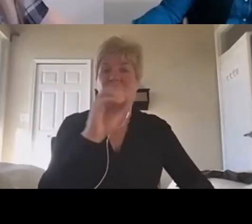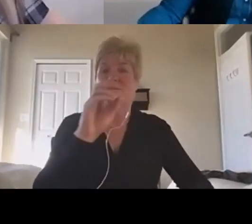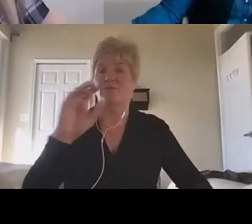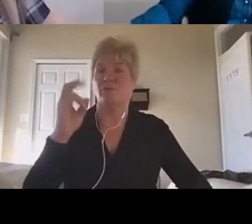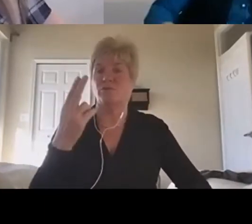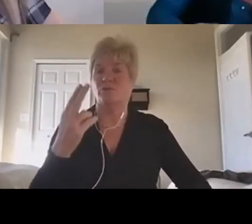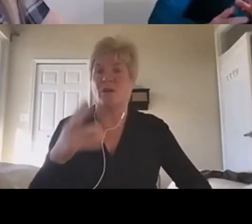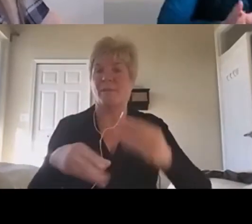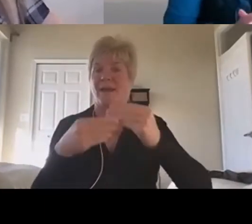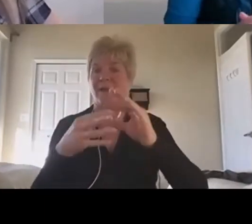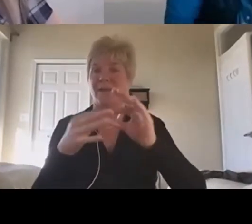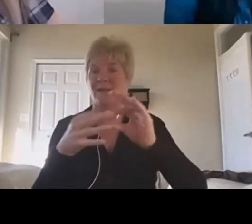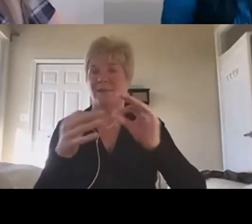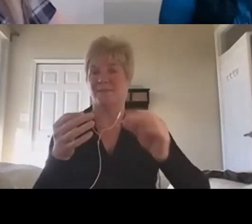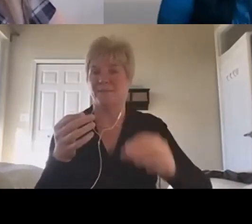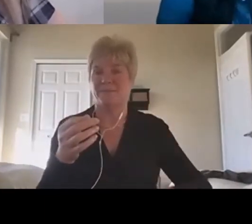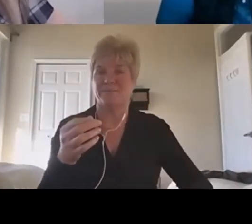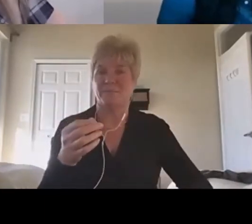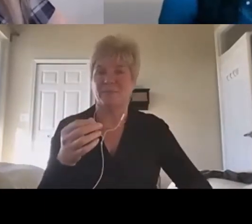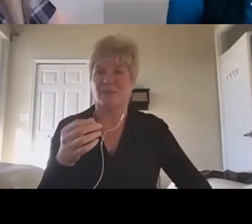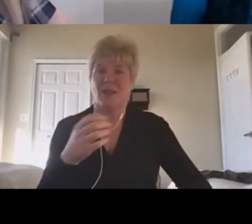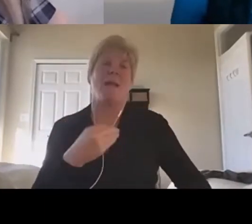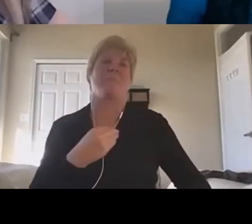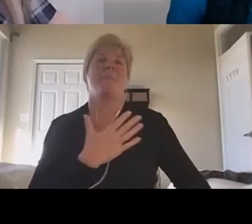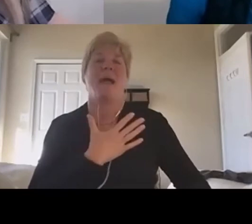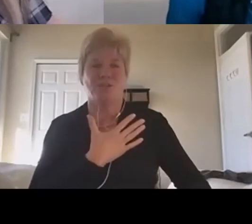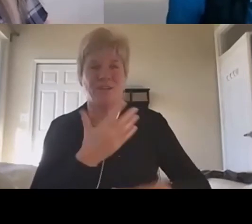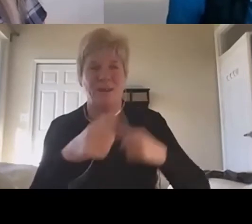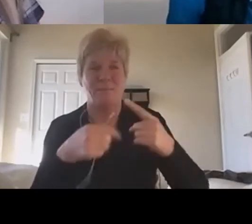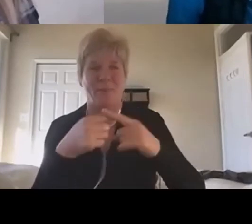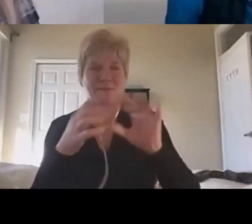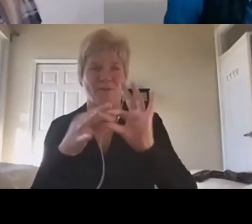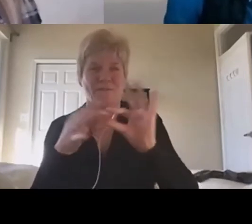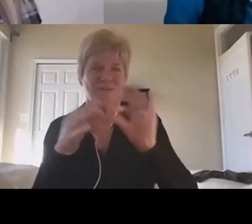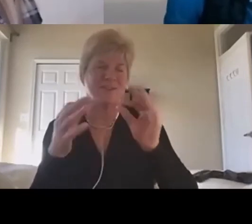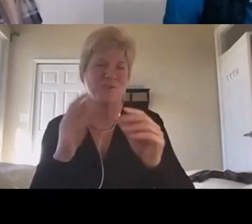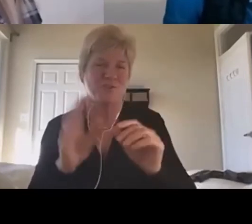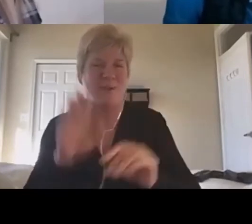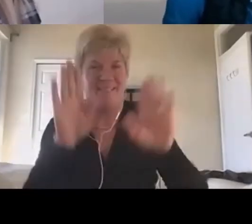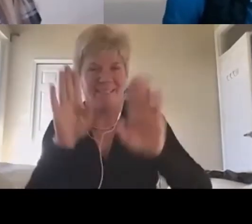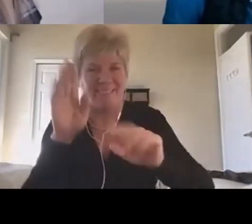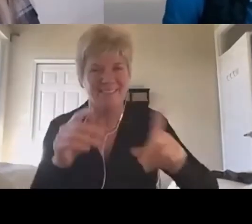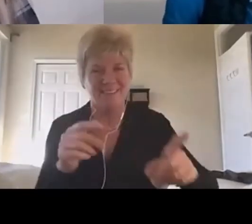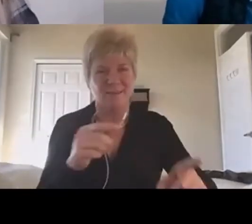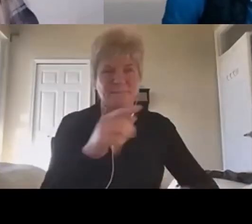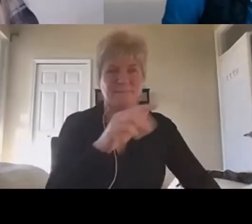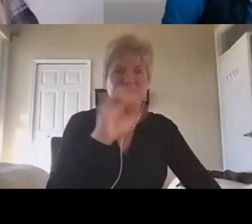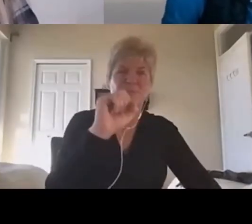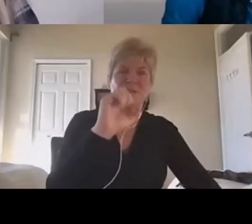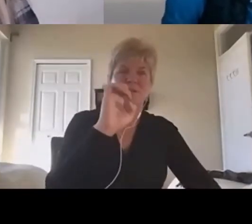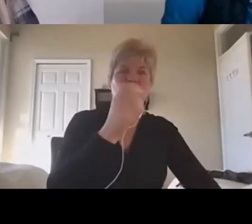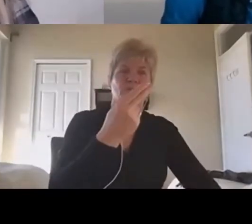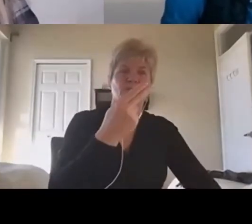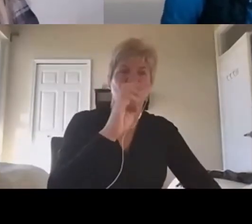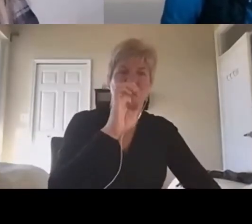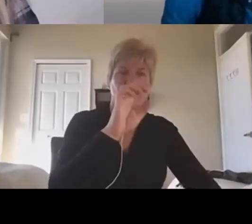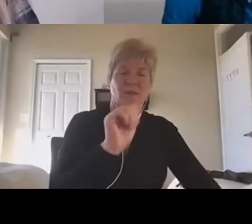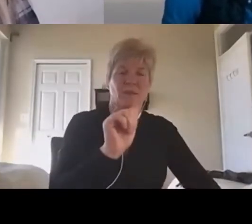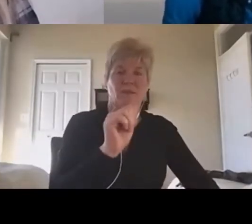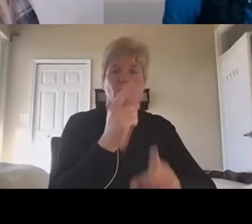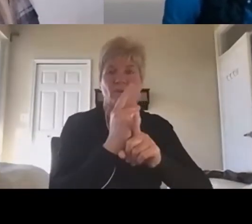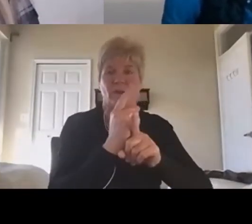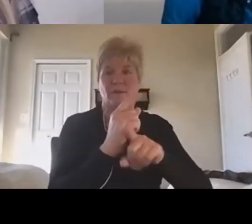You can tell I'm somewhat passionate about these things. Yeah. This is Shay. think so much, um, too, we, we do place a lot of,